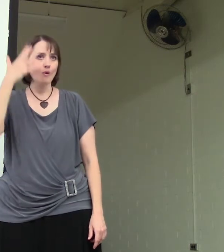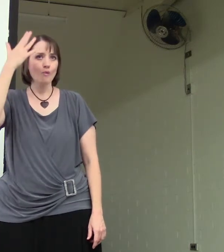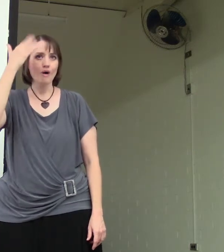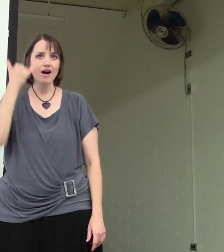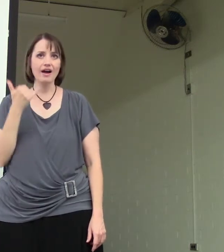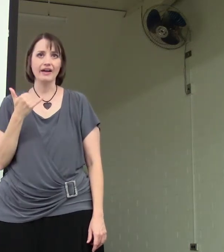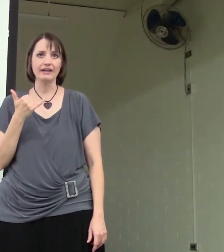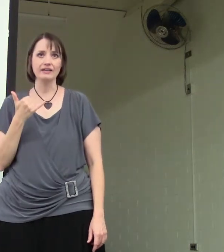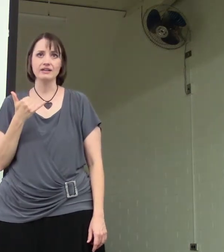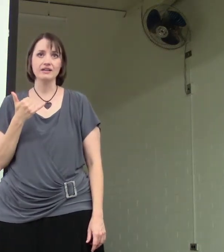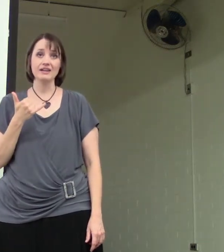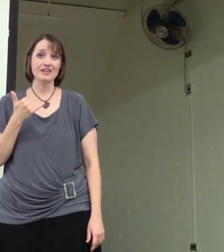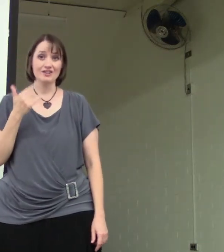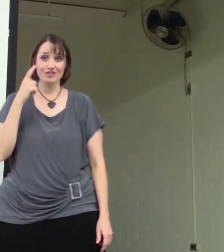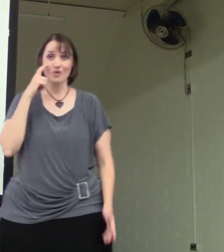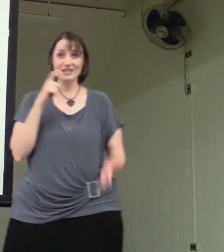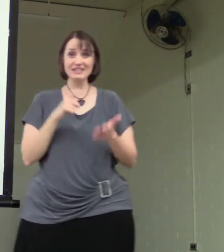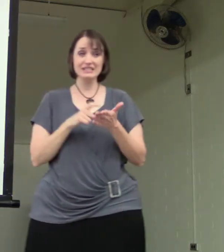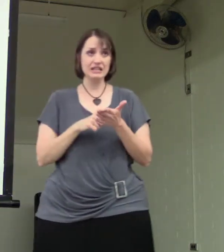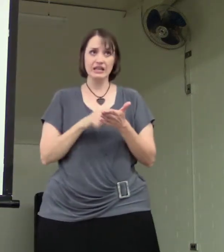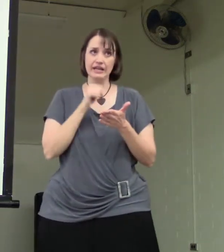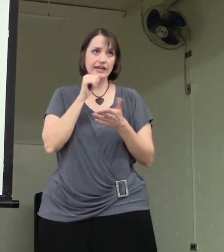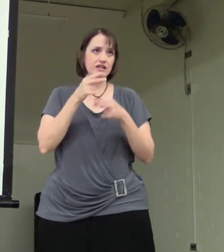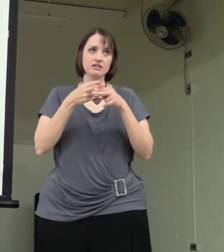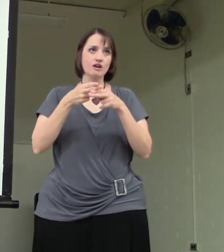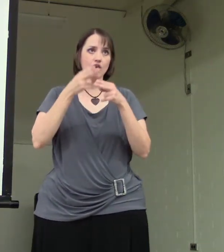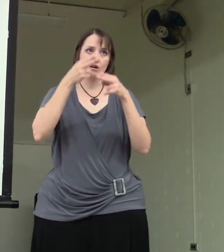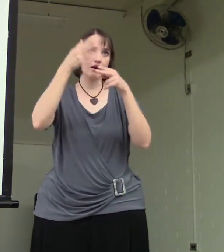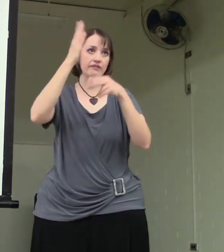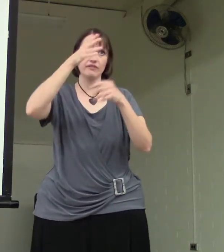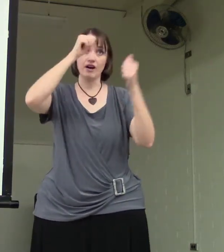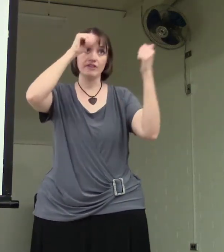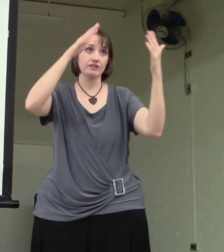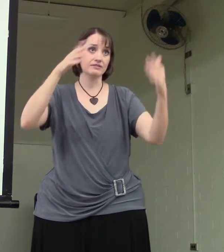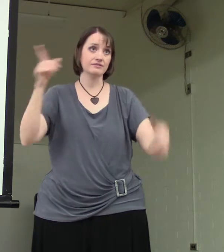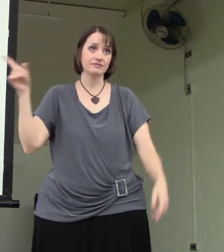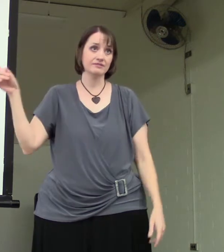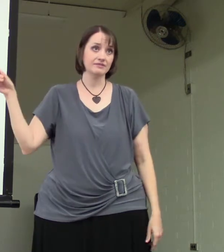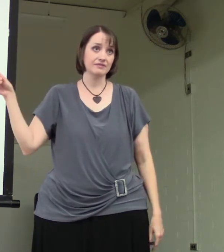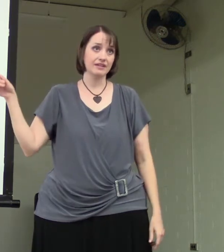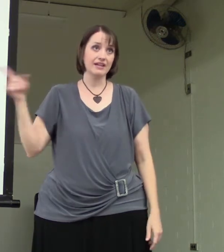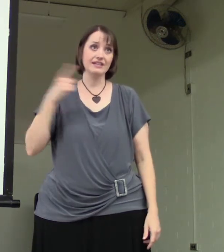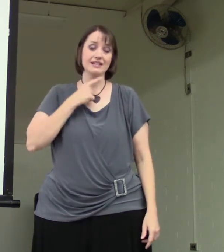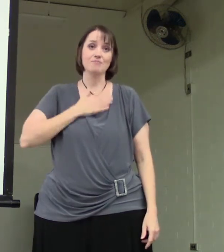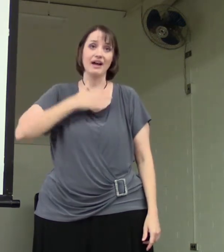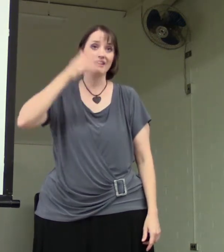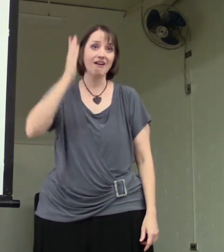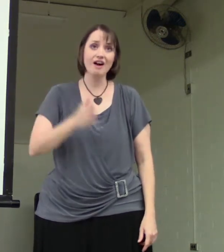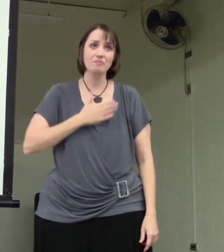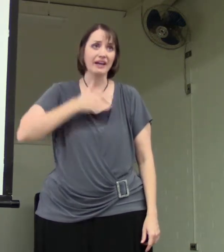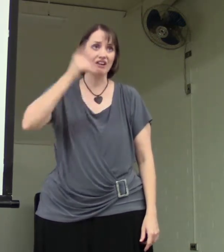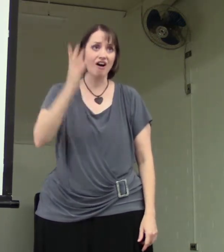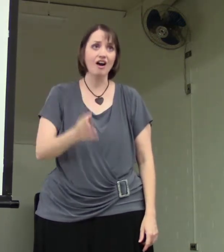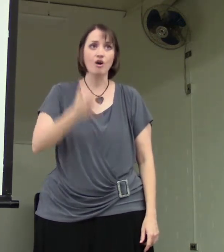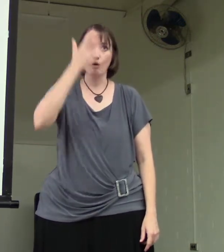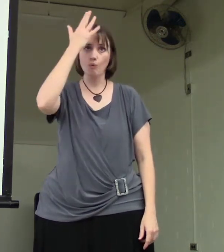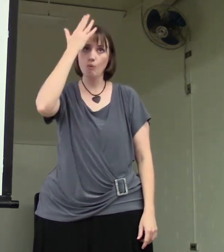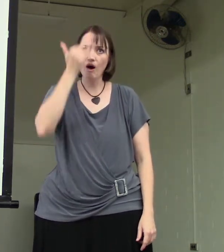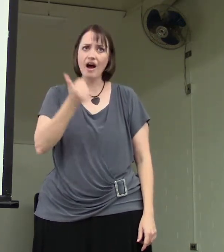Why? Notice, he doesn't call God Father. He says, my God, my God, why